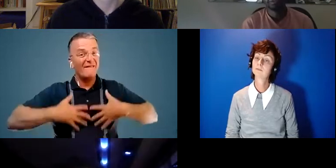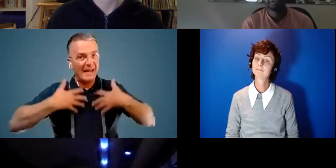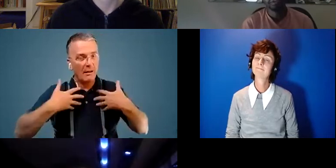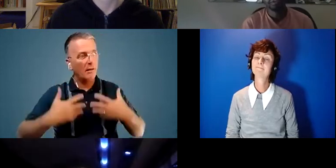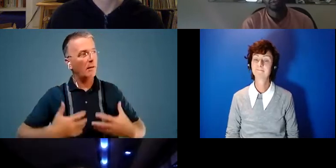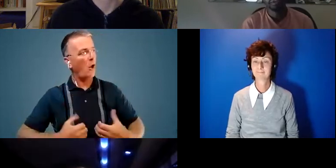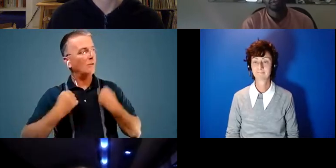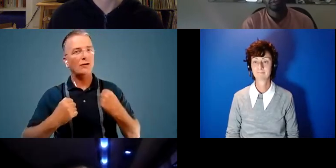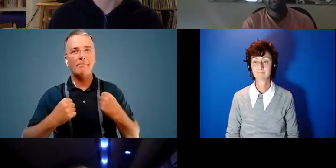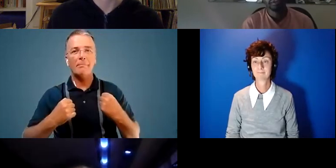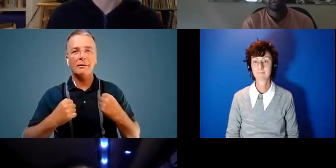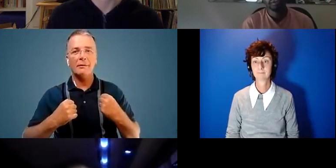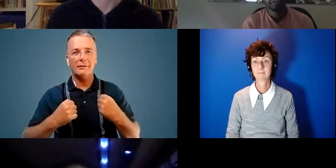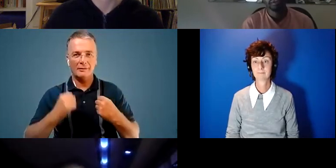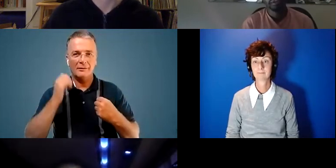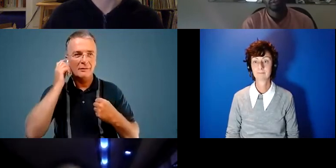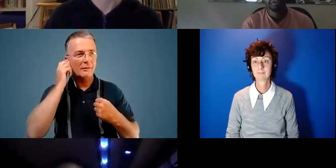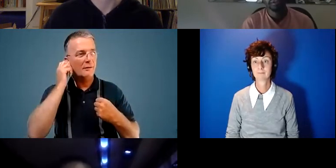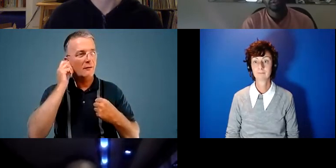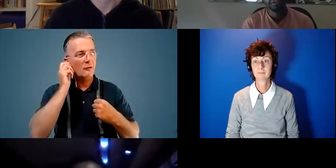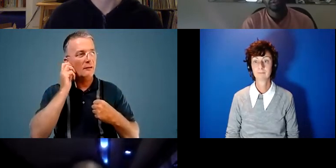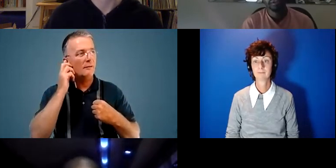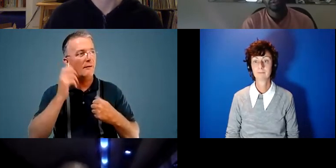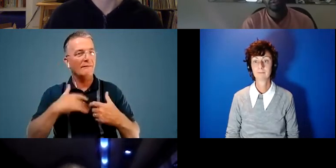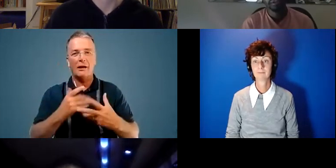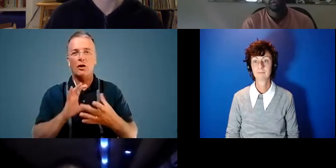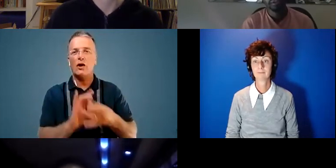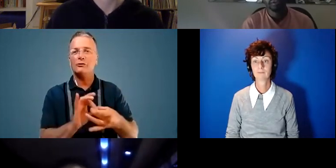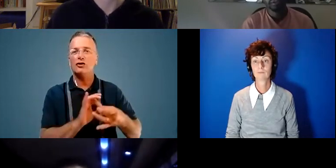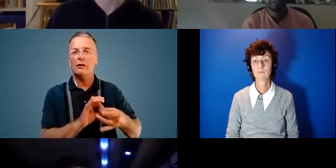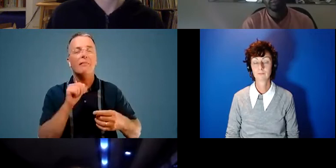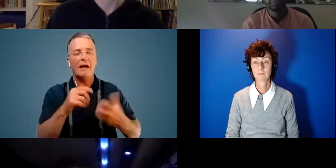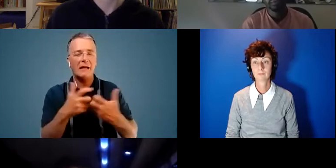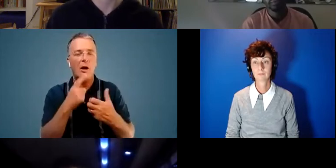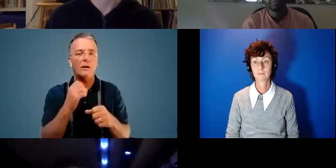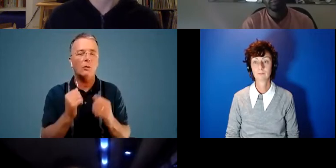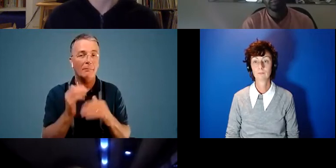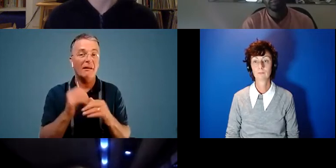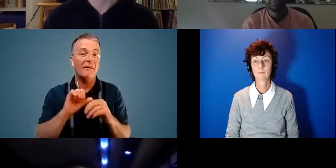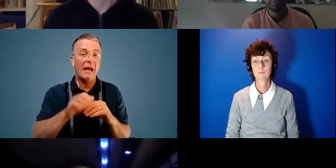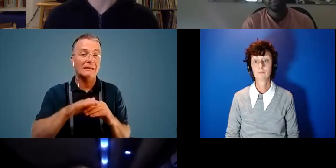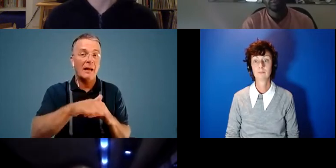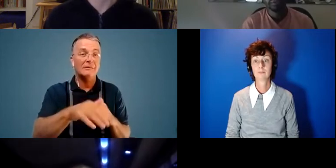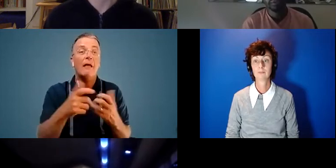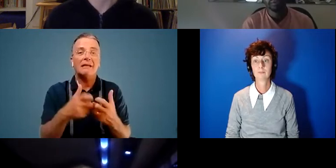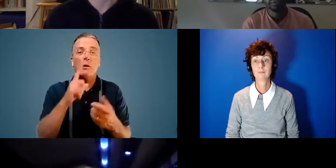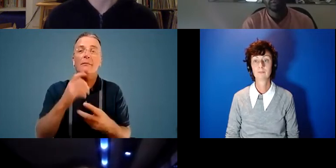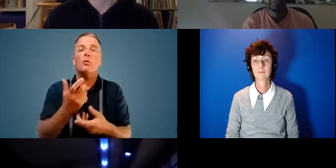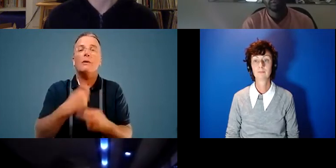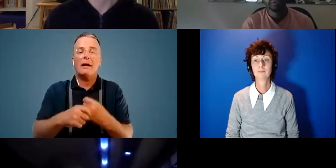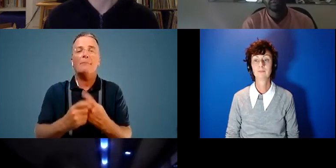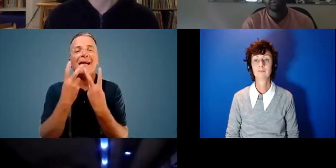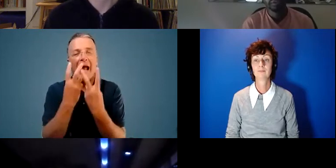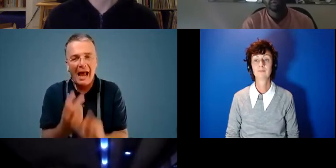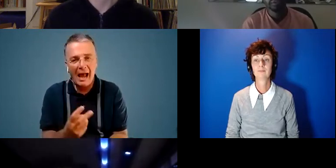feel that that connection then that's that's how we're going to do the next steps and that's how people are going to care enough to make changes that they might not